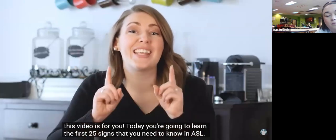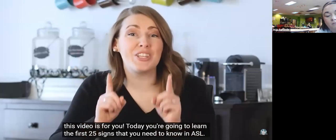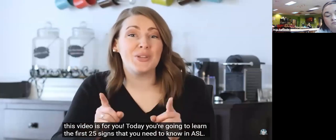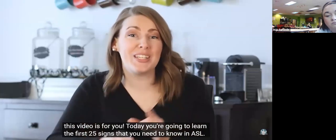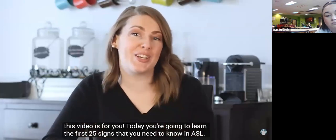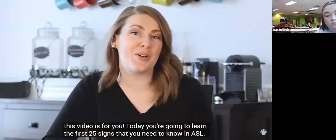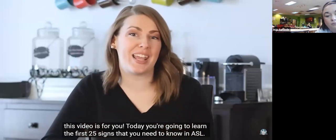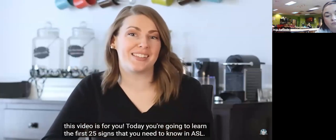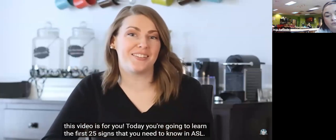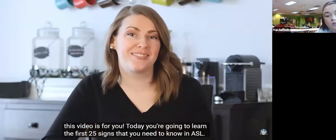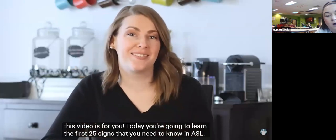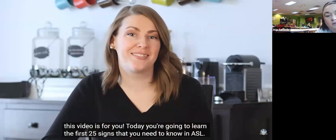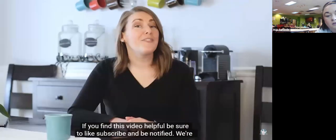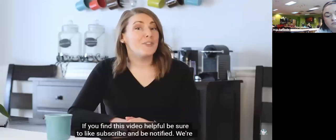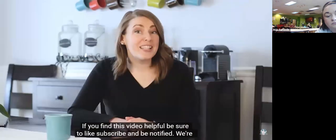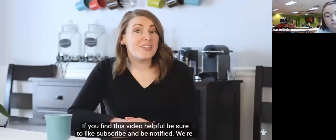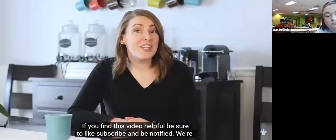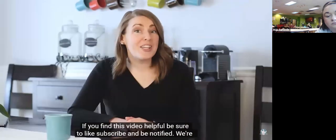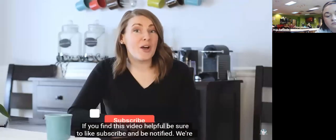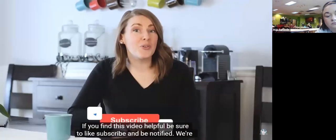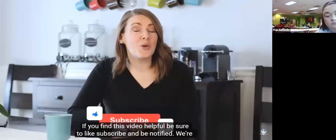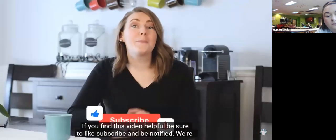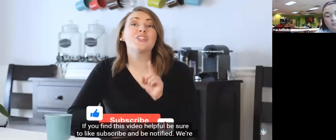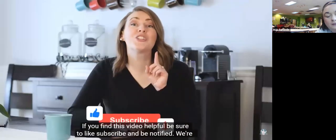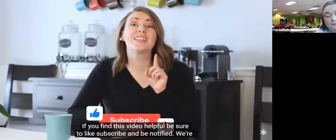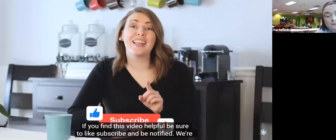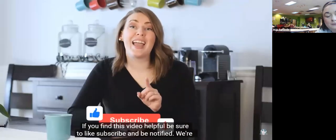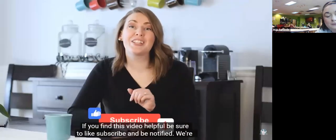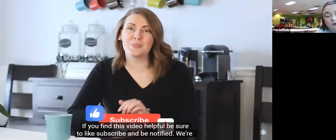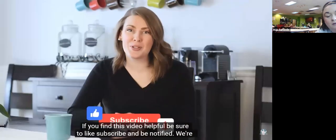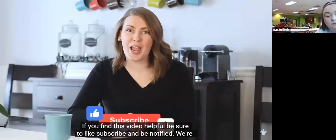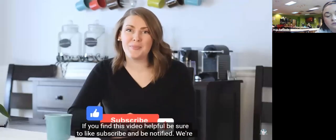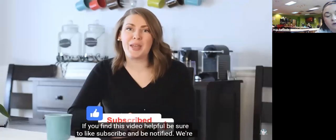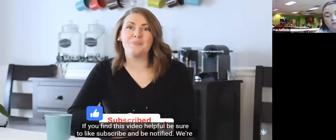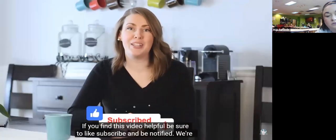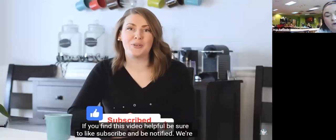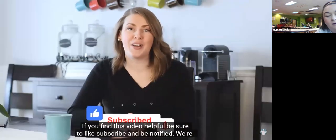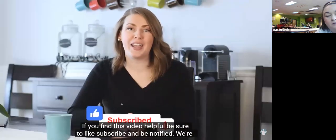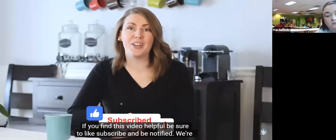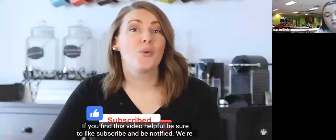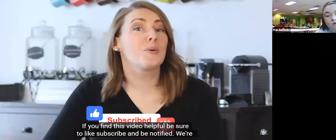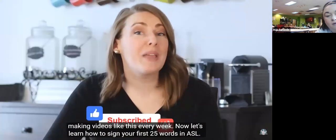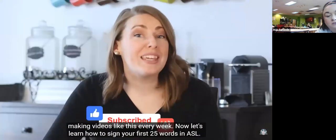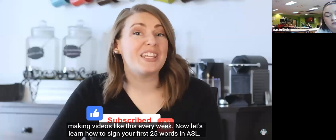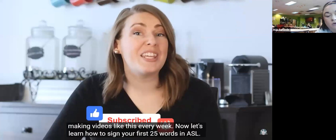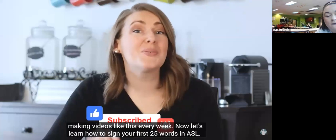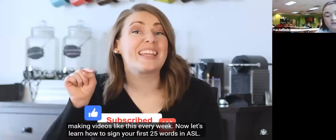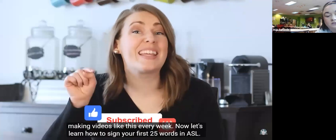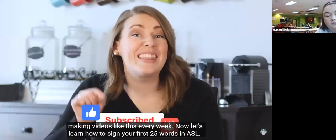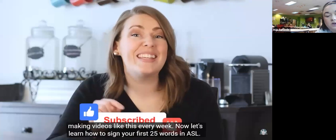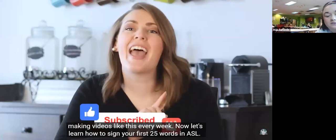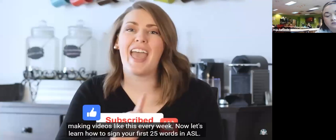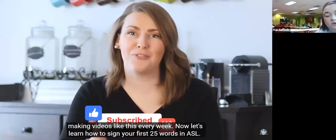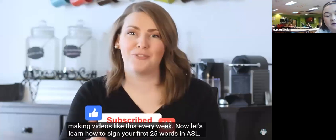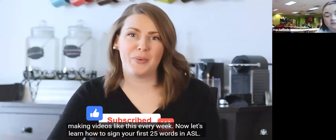signs that you need to know in asl if you find this video helpful be sure to like subscribe and be notified we're making videos